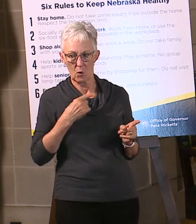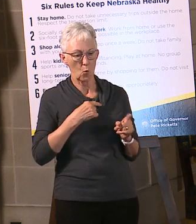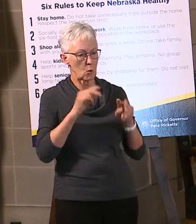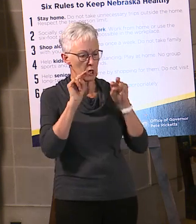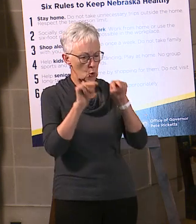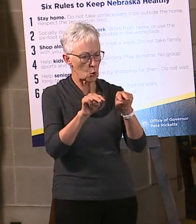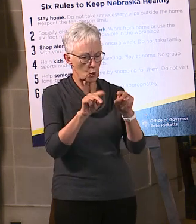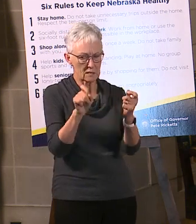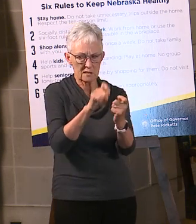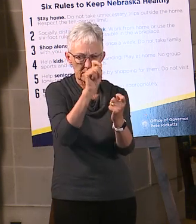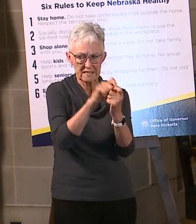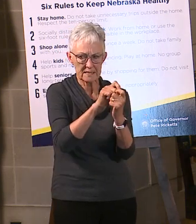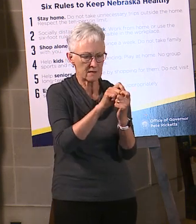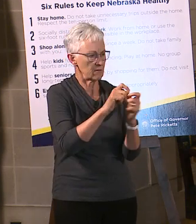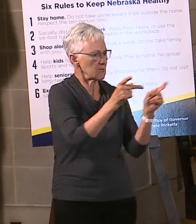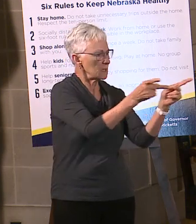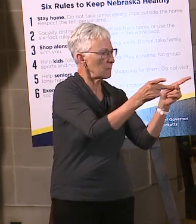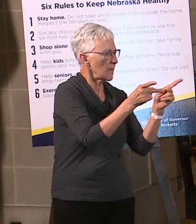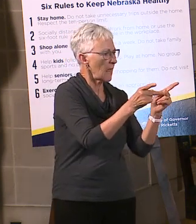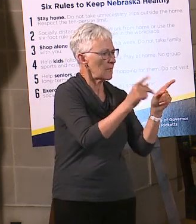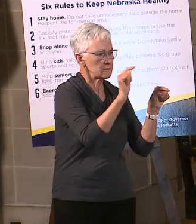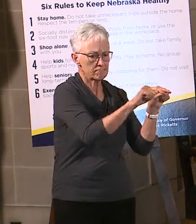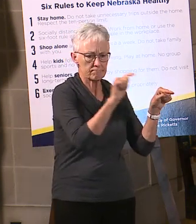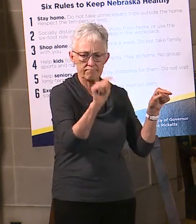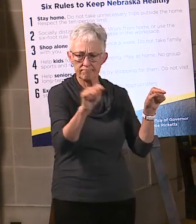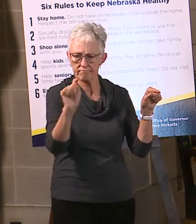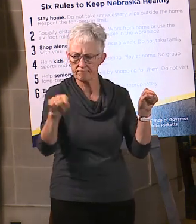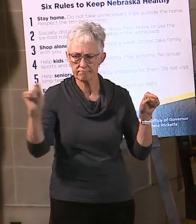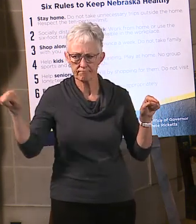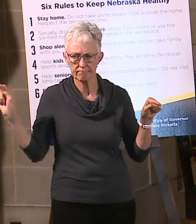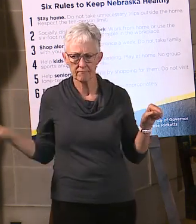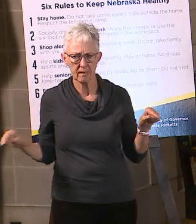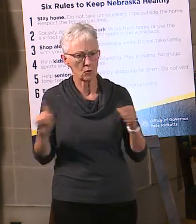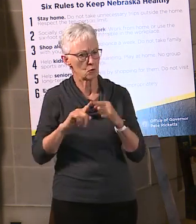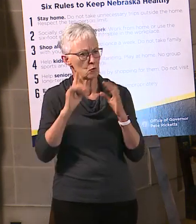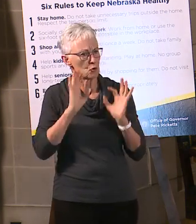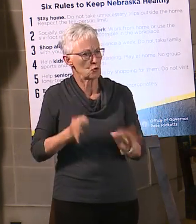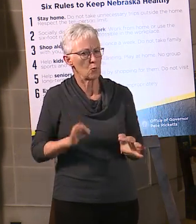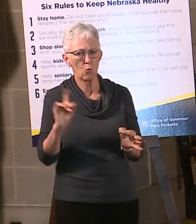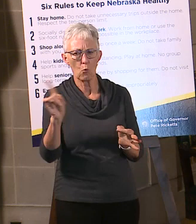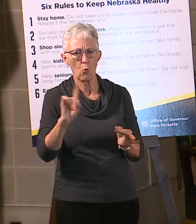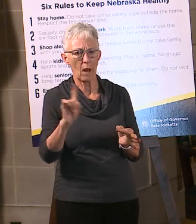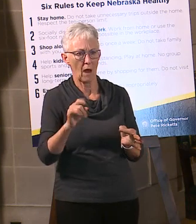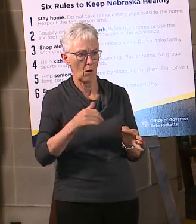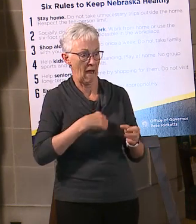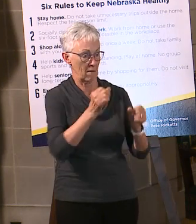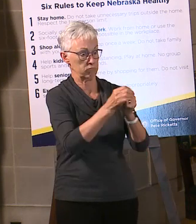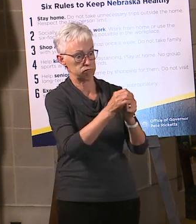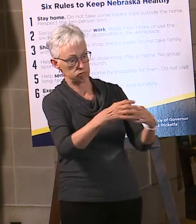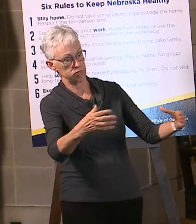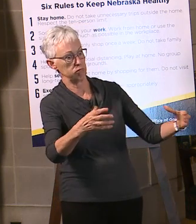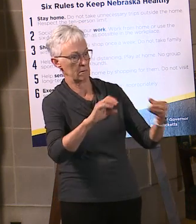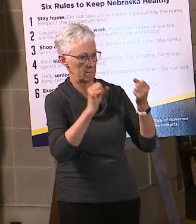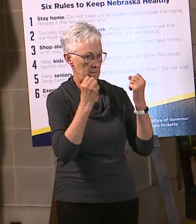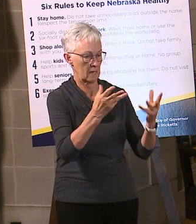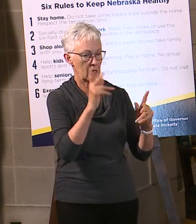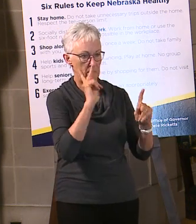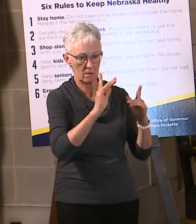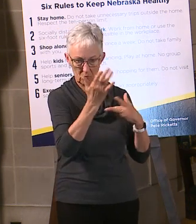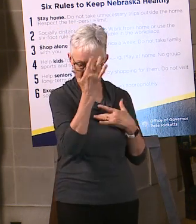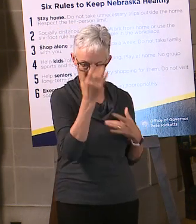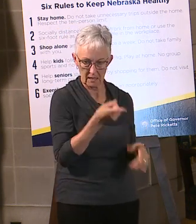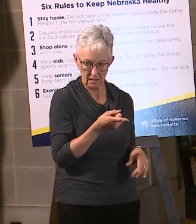that we've got going to have an issue for our hospital system, but we're not using that as a sole measure for how we're determining whether or not we're